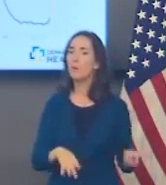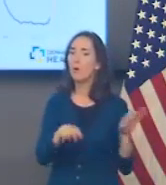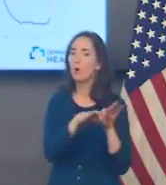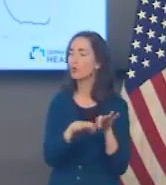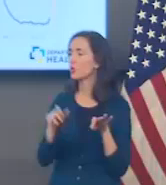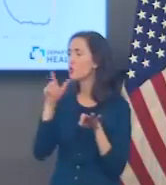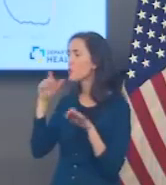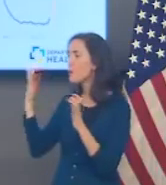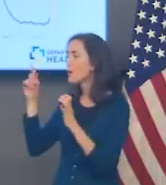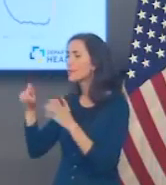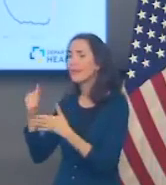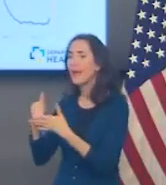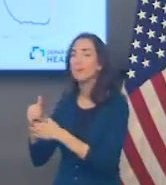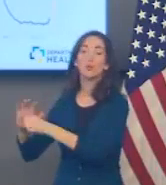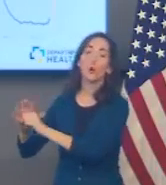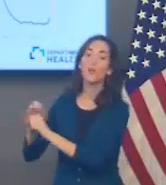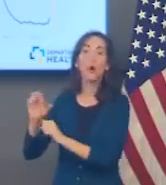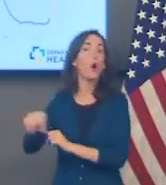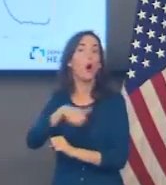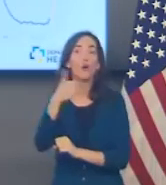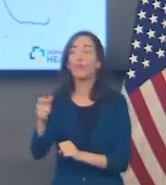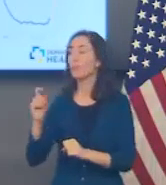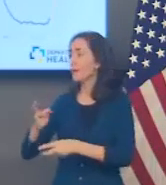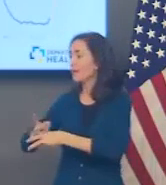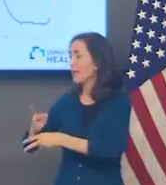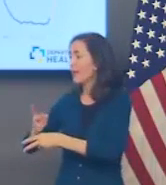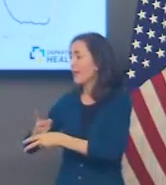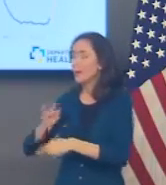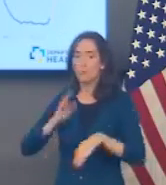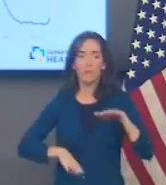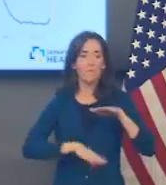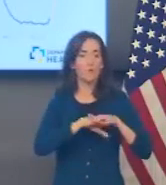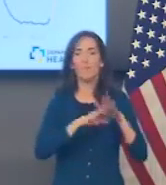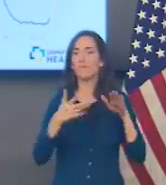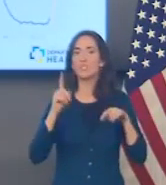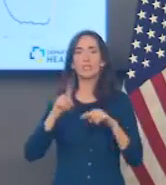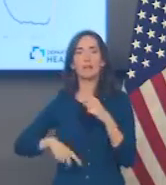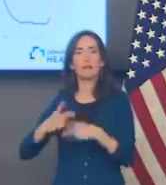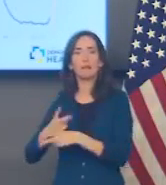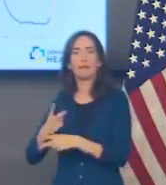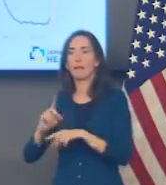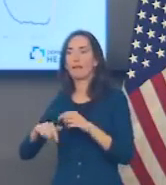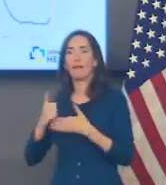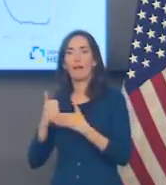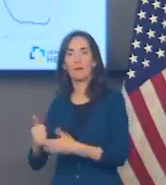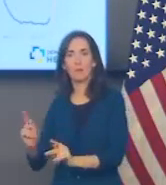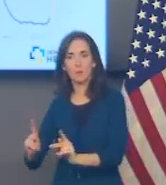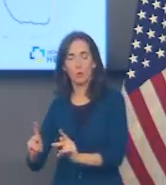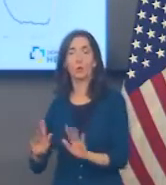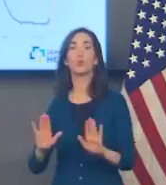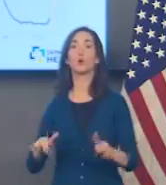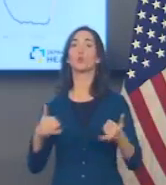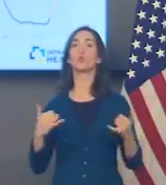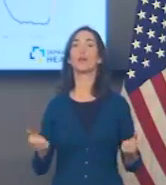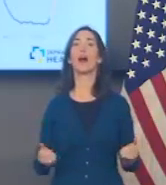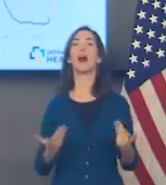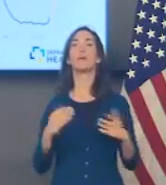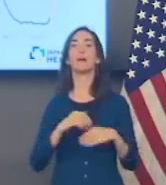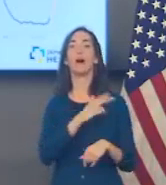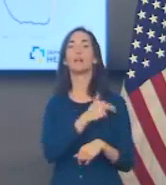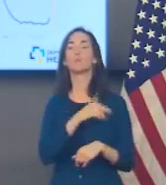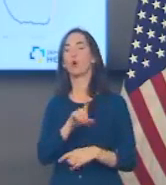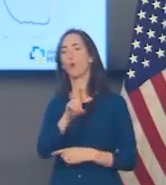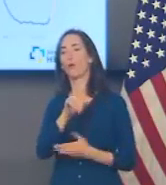care to either COVID or non-COVID patients. We cannot jeopardize that. As of today, we have 1,740